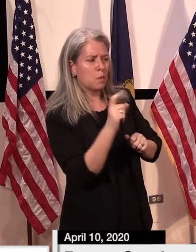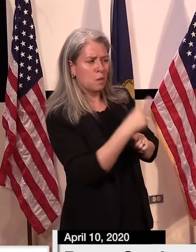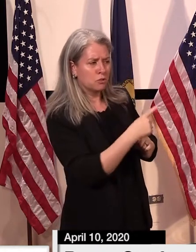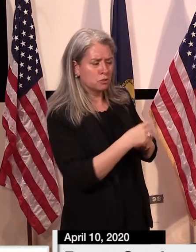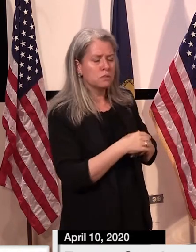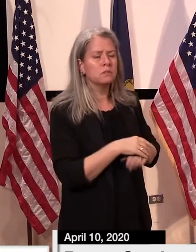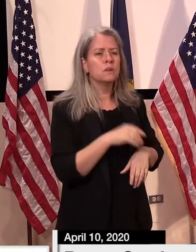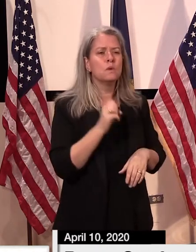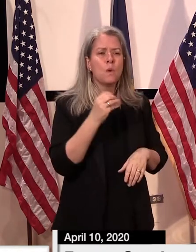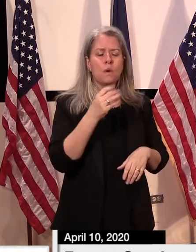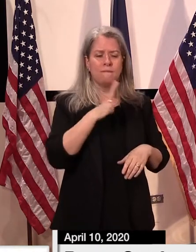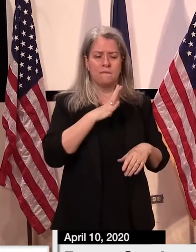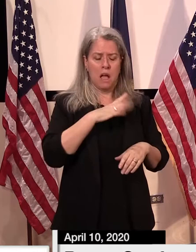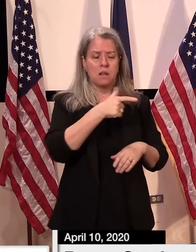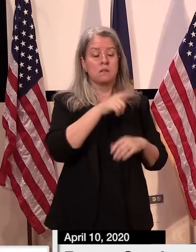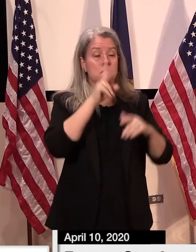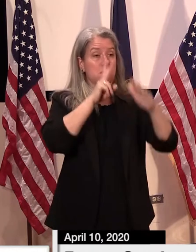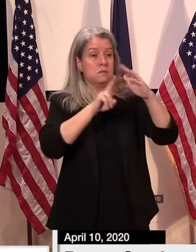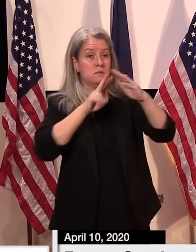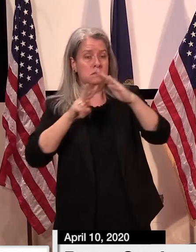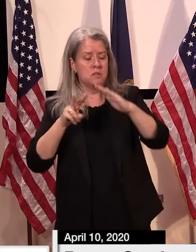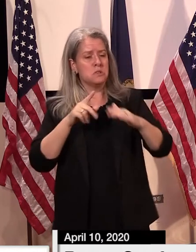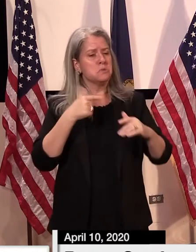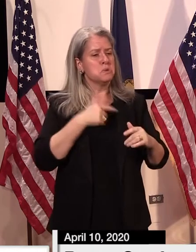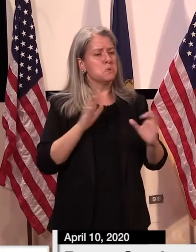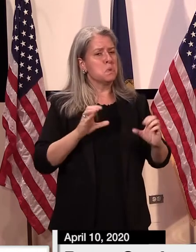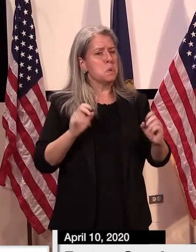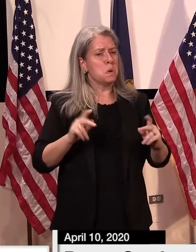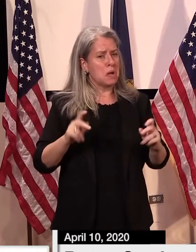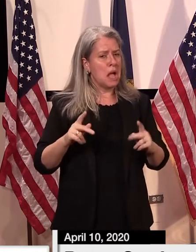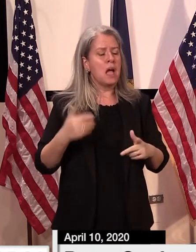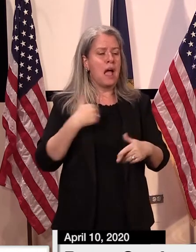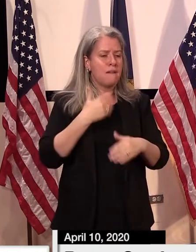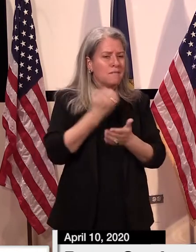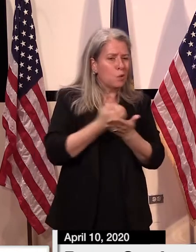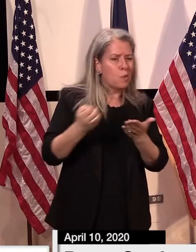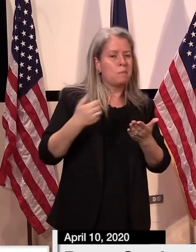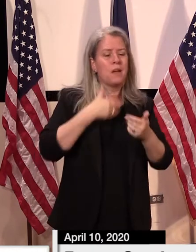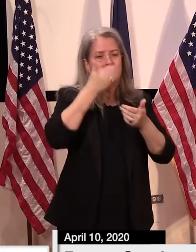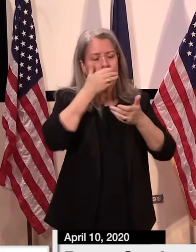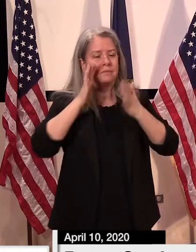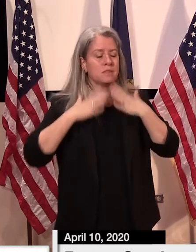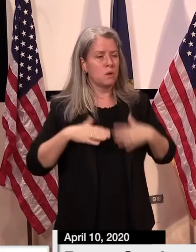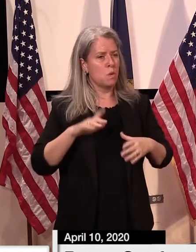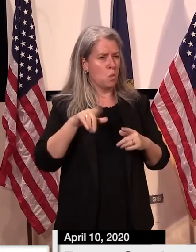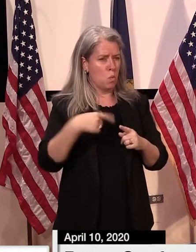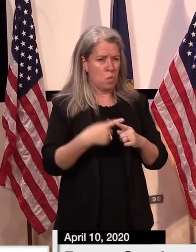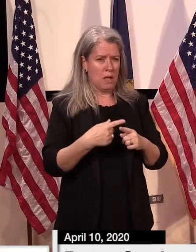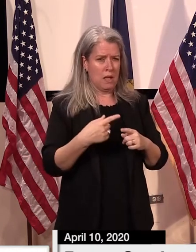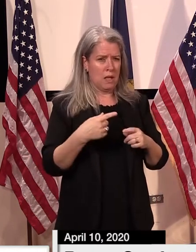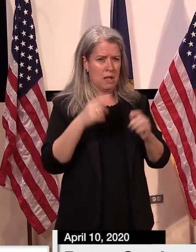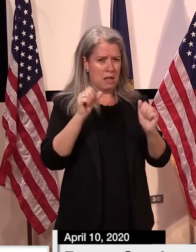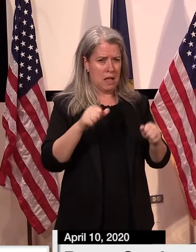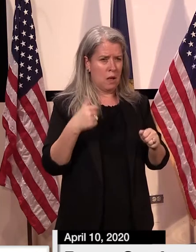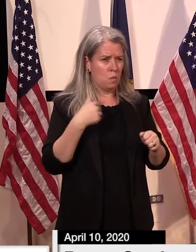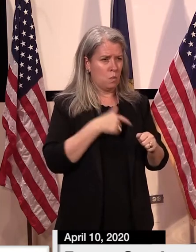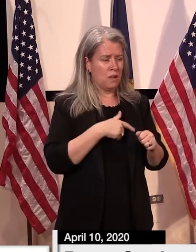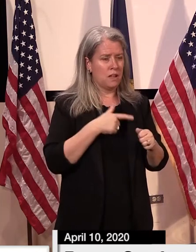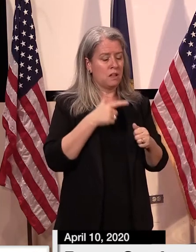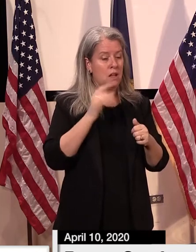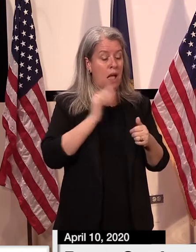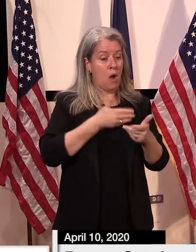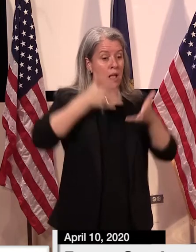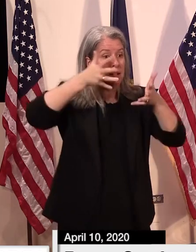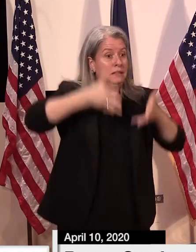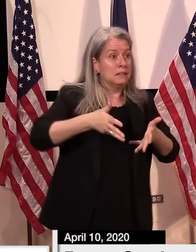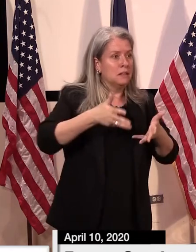projection and we have a lot of this personal protective equipment, when will we decide when we can share that with other states